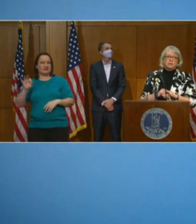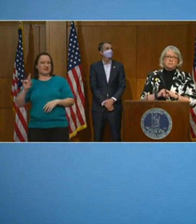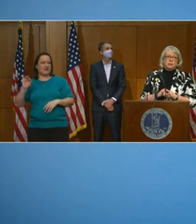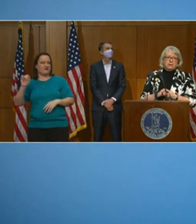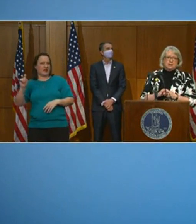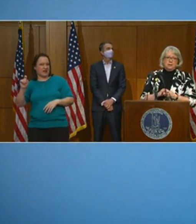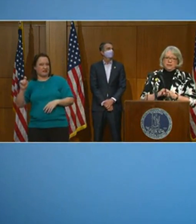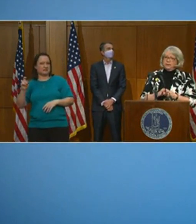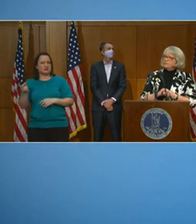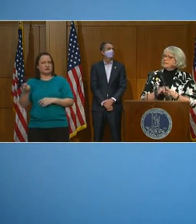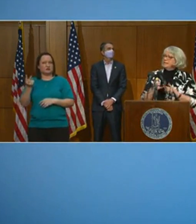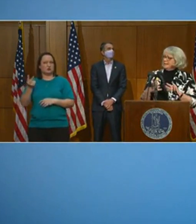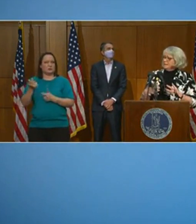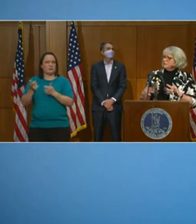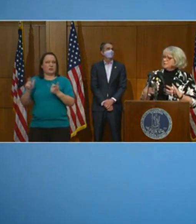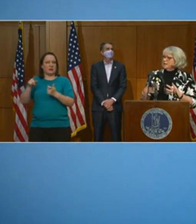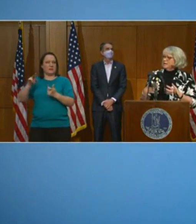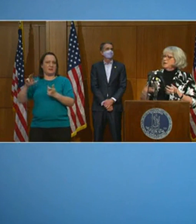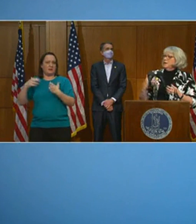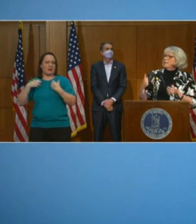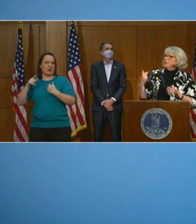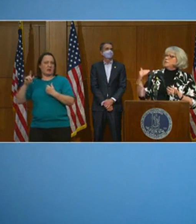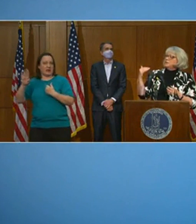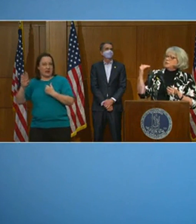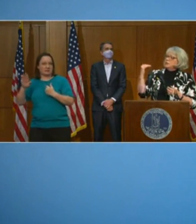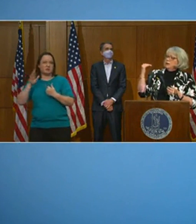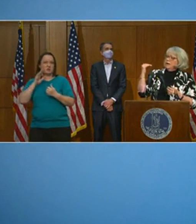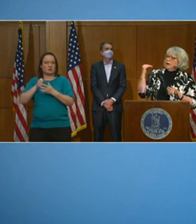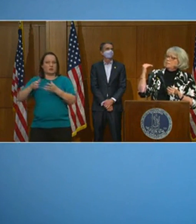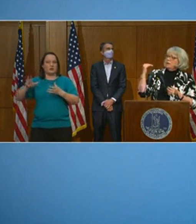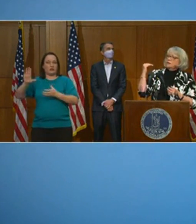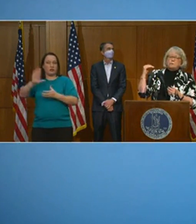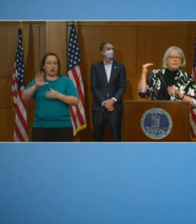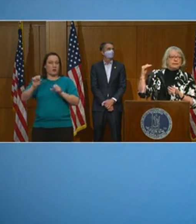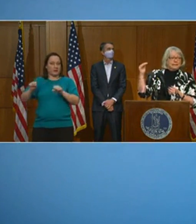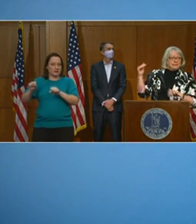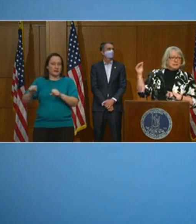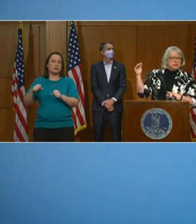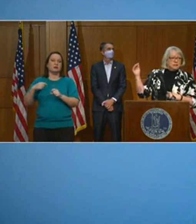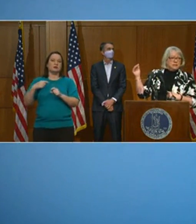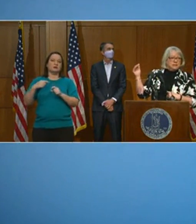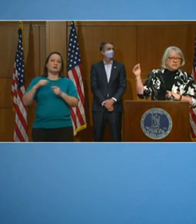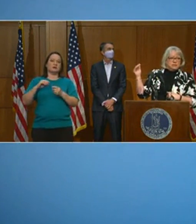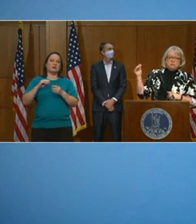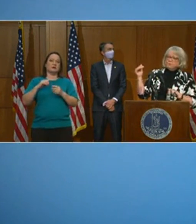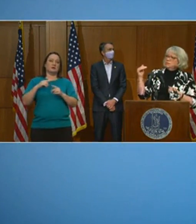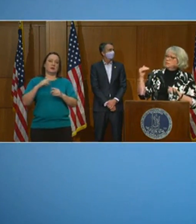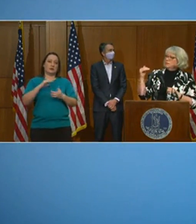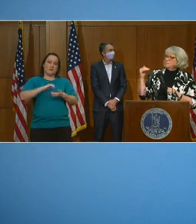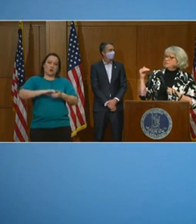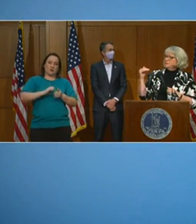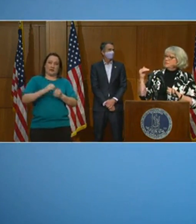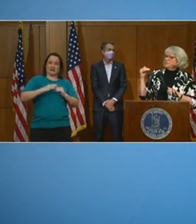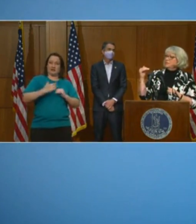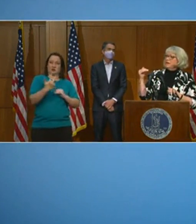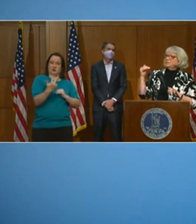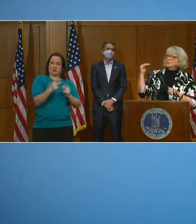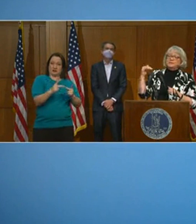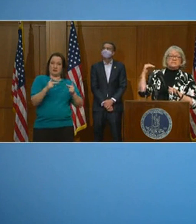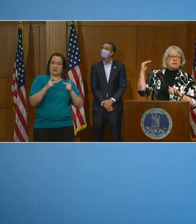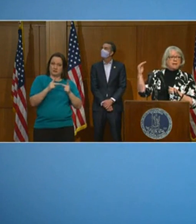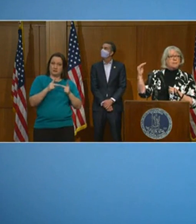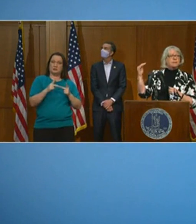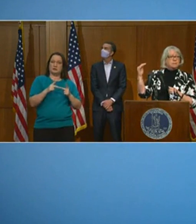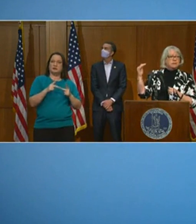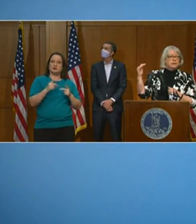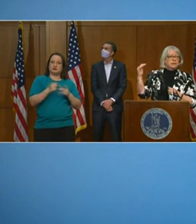our two large public health labs in our state, but also partner with at least three institutions, facilities, to be able